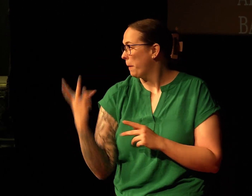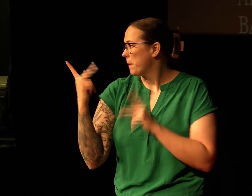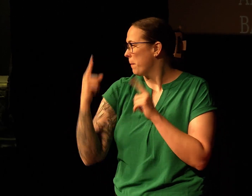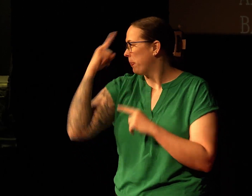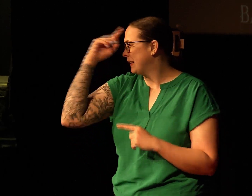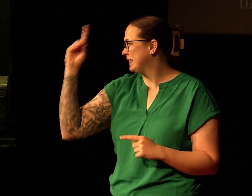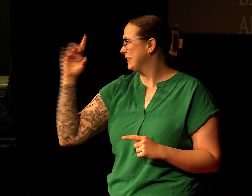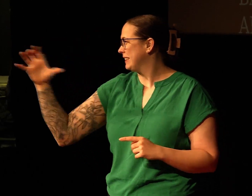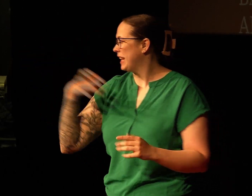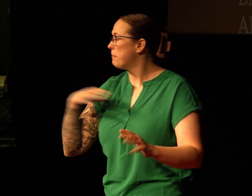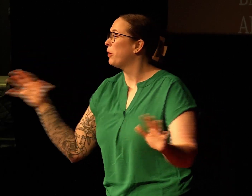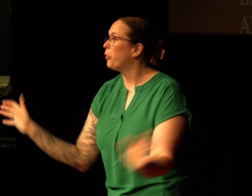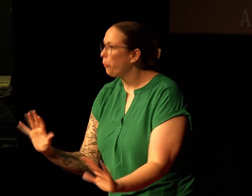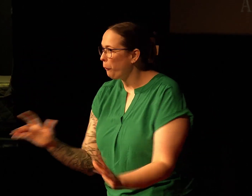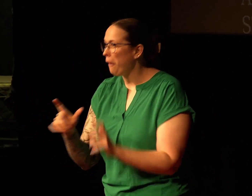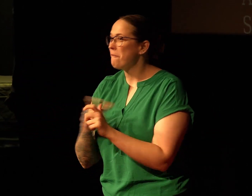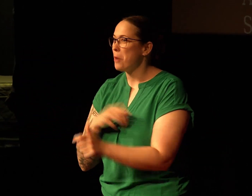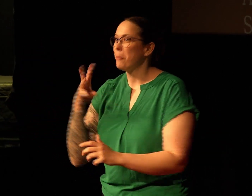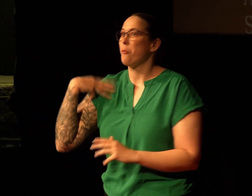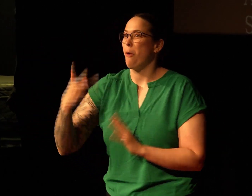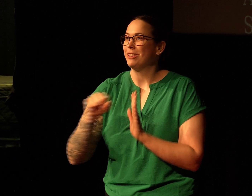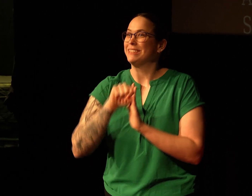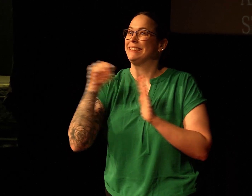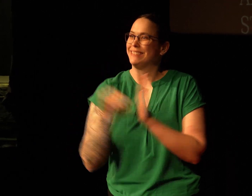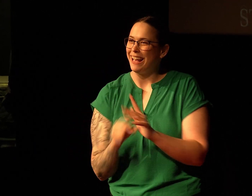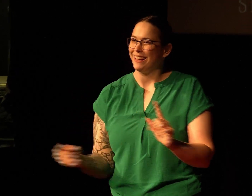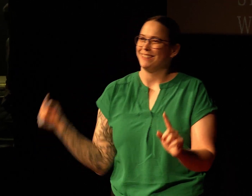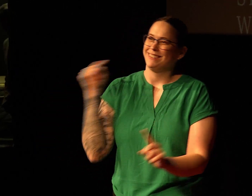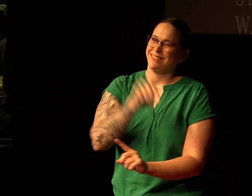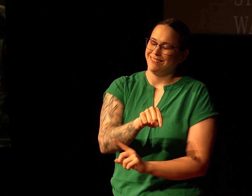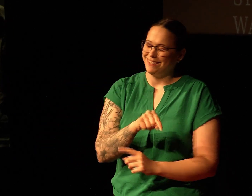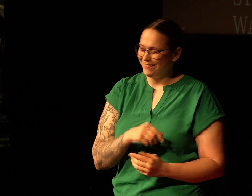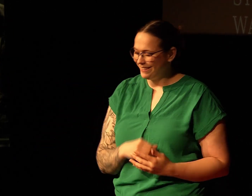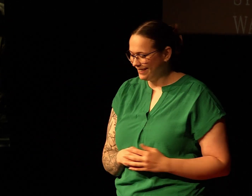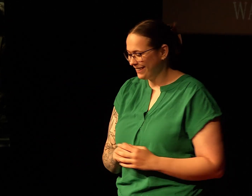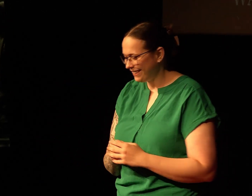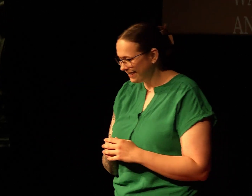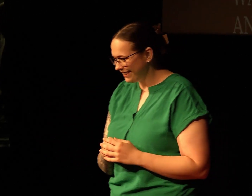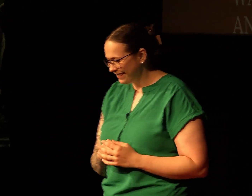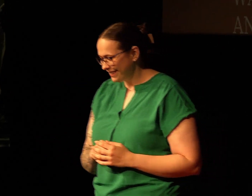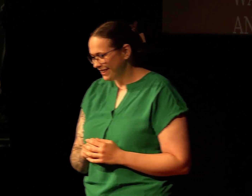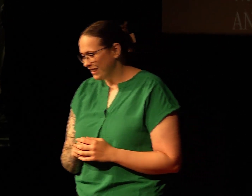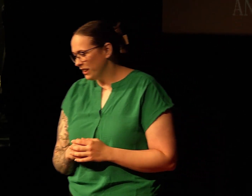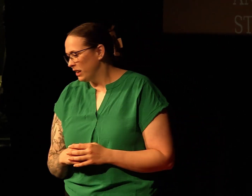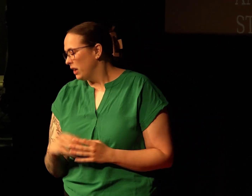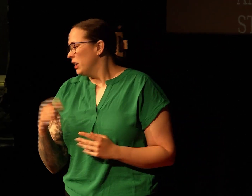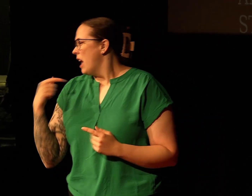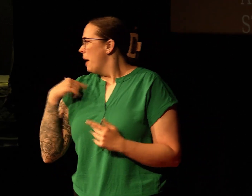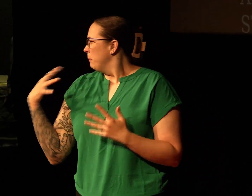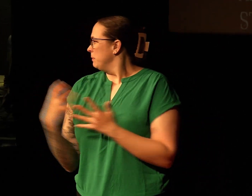when I say I'm from Washington, people think I'm from D.C. I'm like, no, no, no, I'm from Washington State, not D.C.